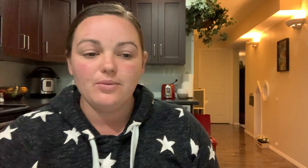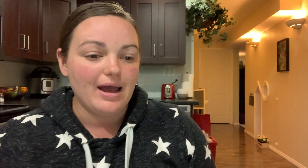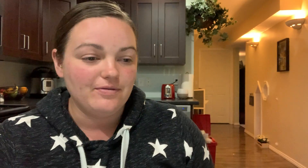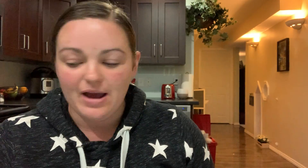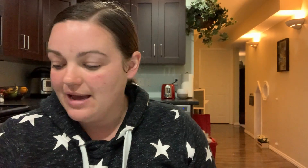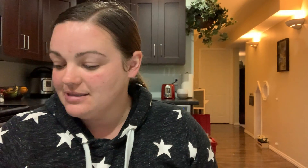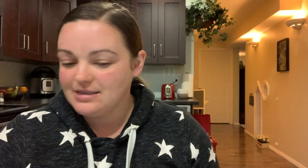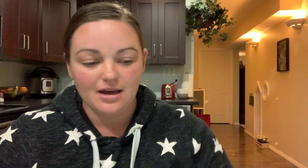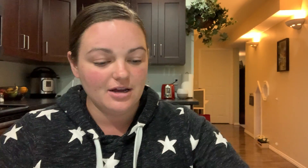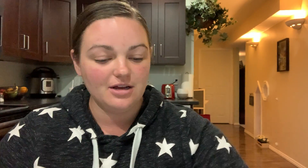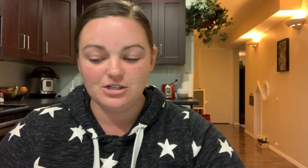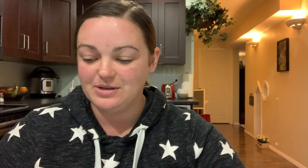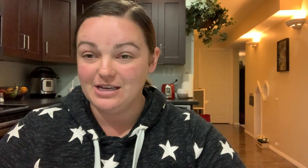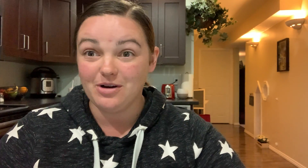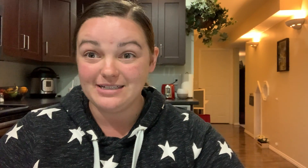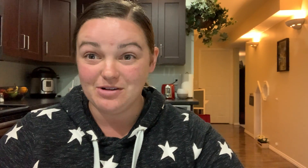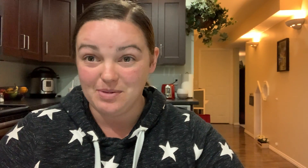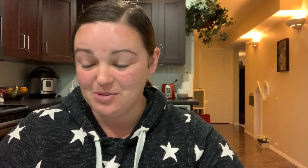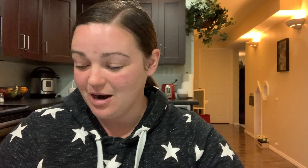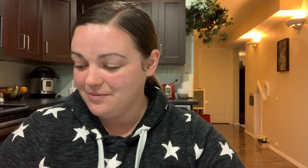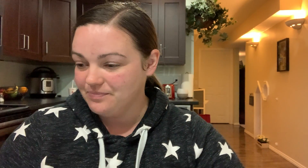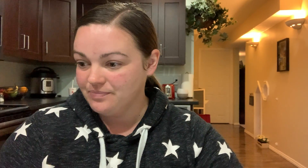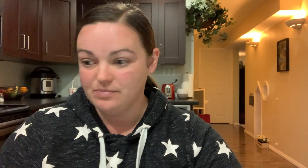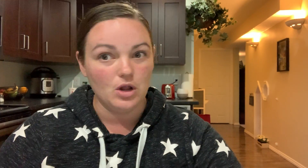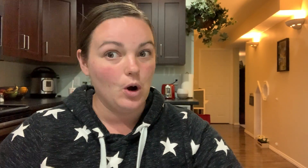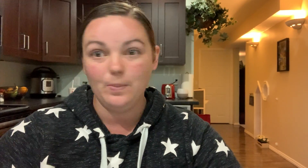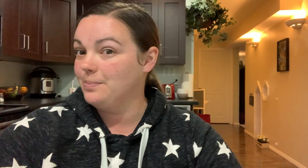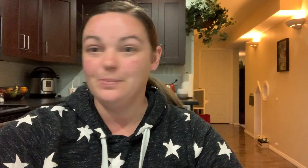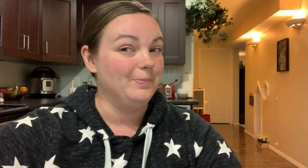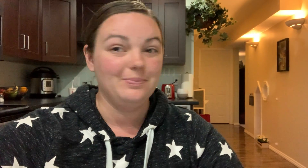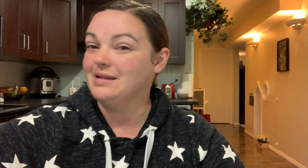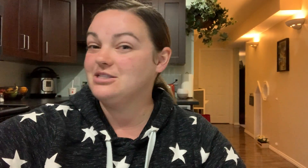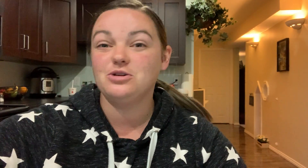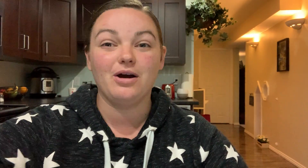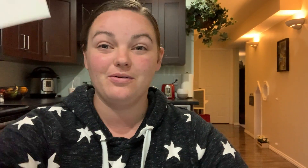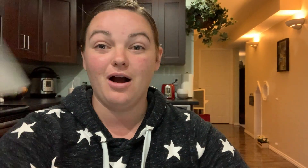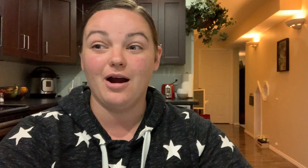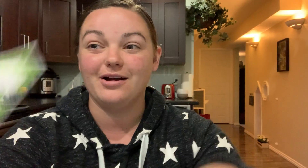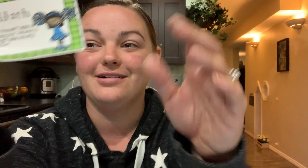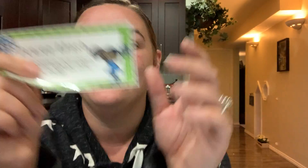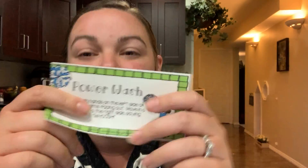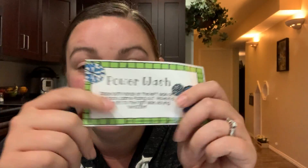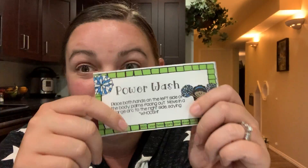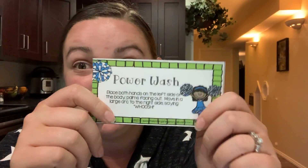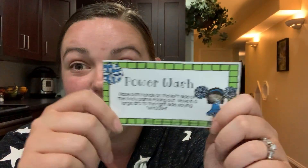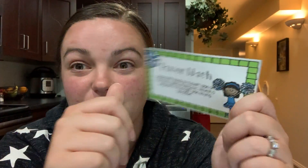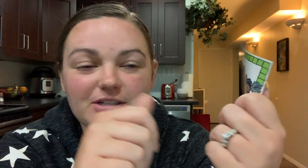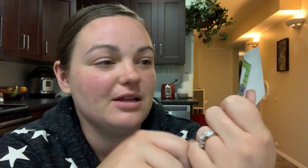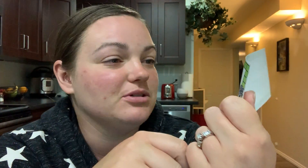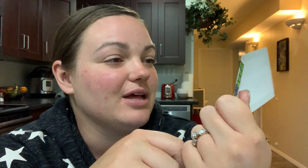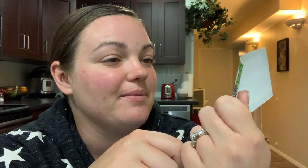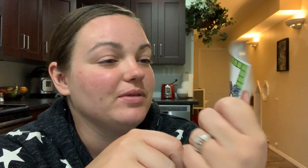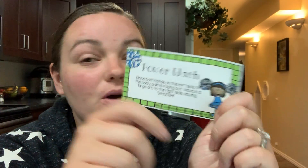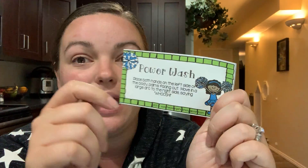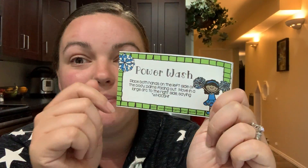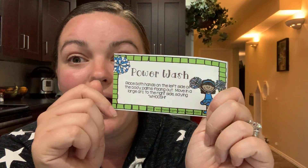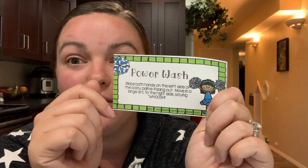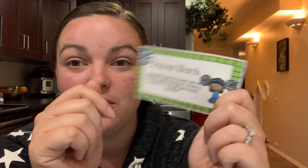right, friends. Should we see who our secret people are? Nope. Mm-mm, let's do our cheer first, and then we'll do that. Okay, power